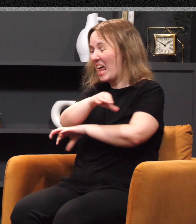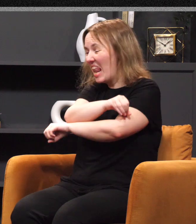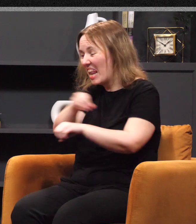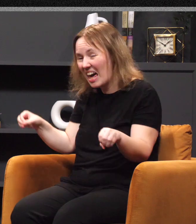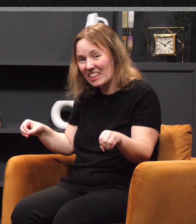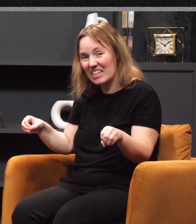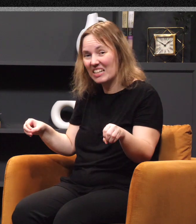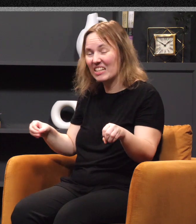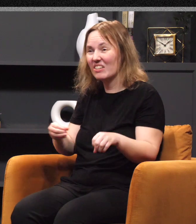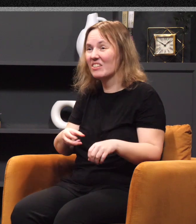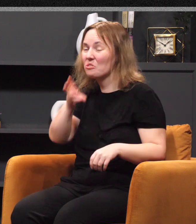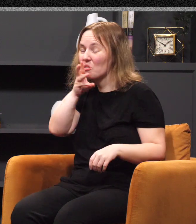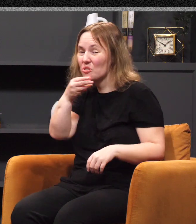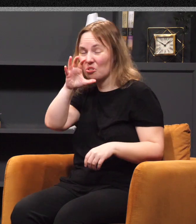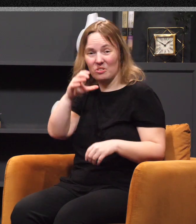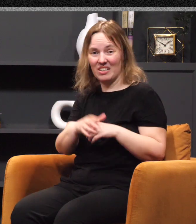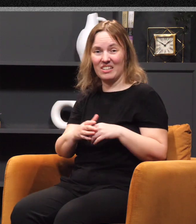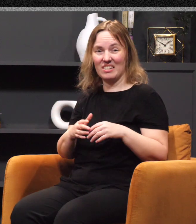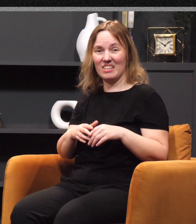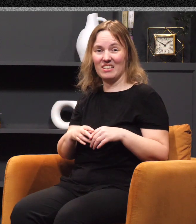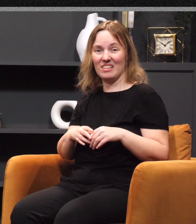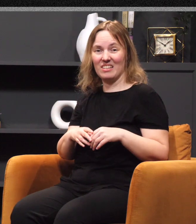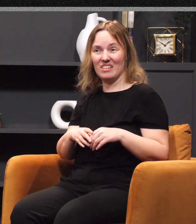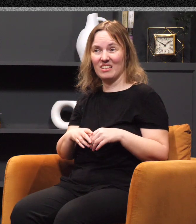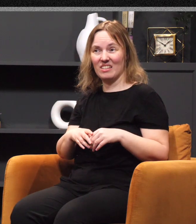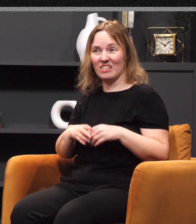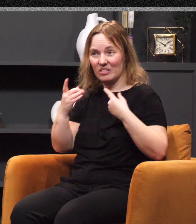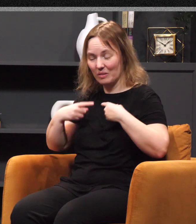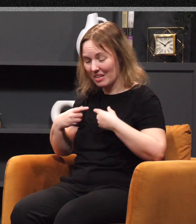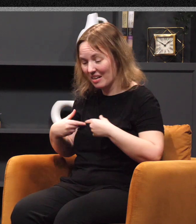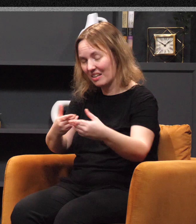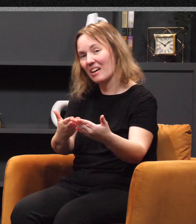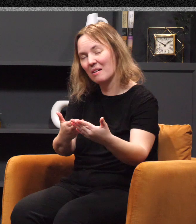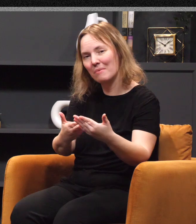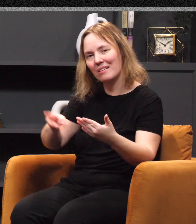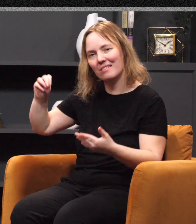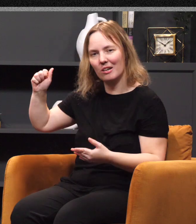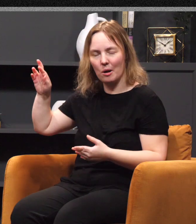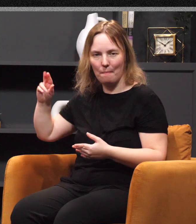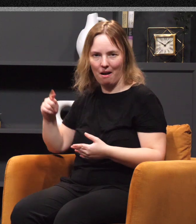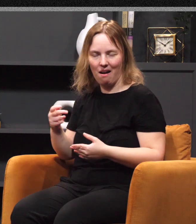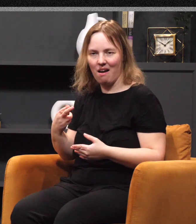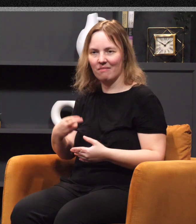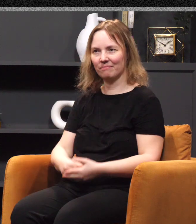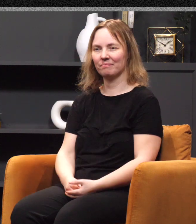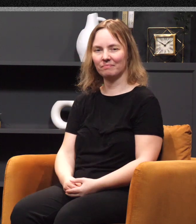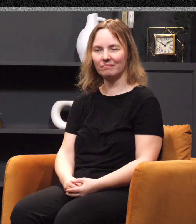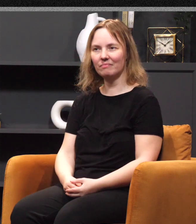they brought with them from Egypt is long gone. So when they came to Marah, they could not drink its water because it was bitter. So imagine, you're traveling